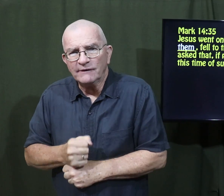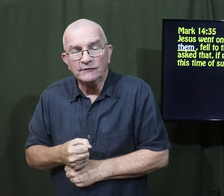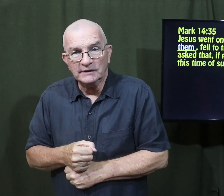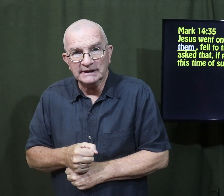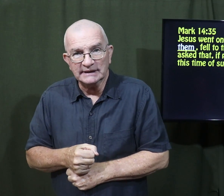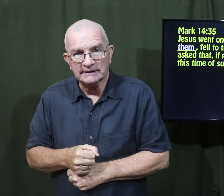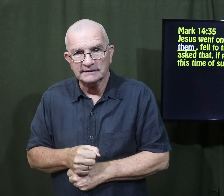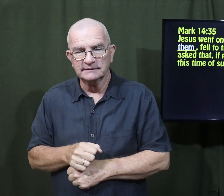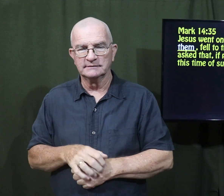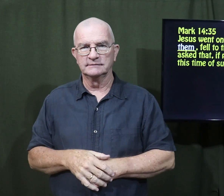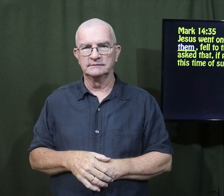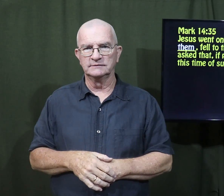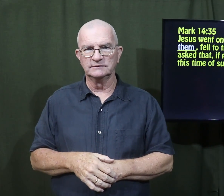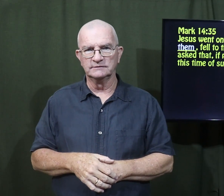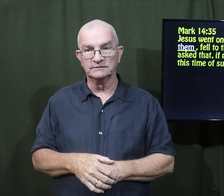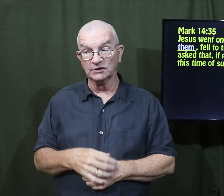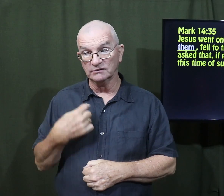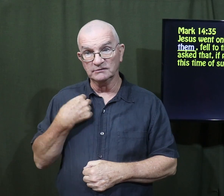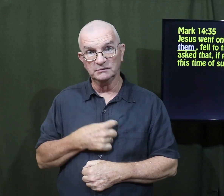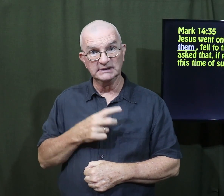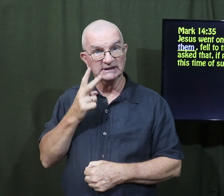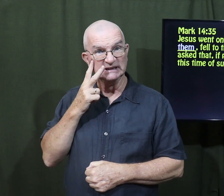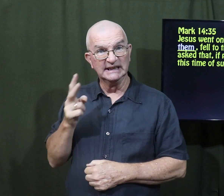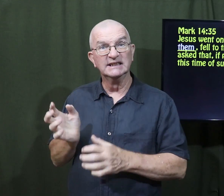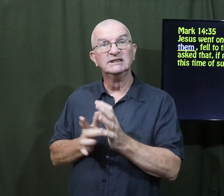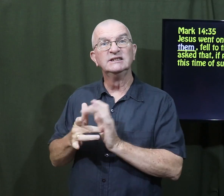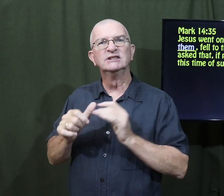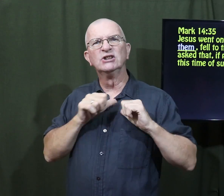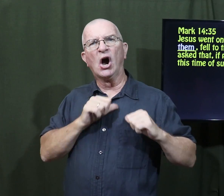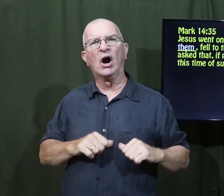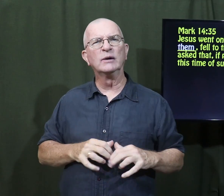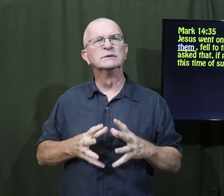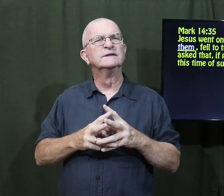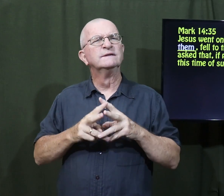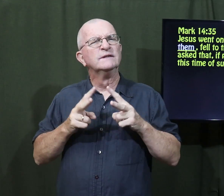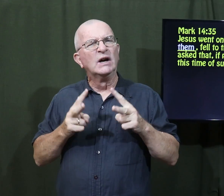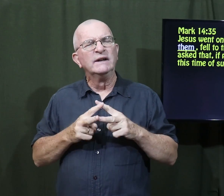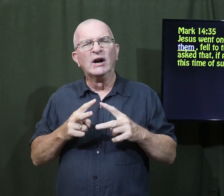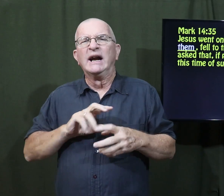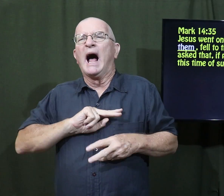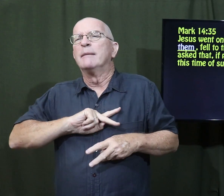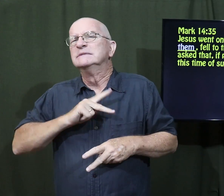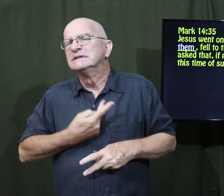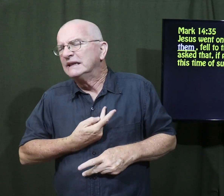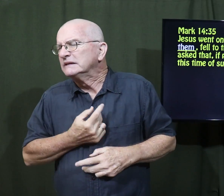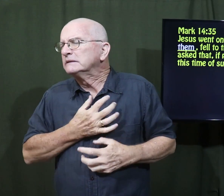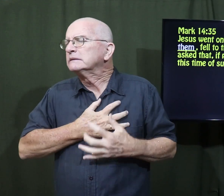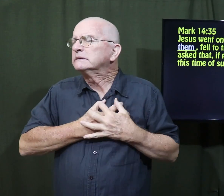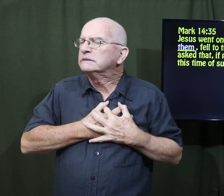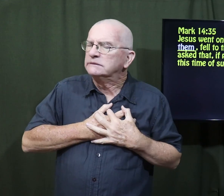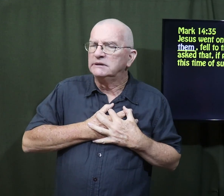would not have this time of suffering. We see Jesus' heart was very, very upset